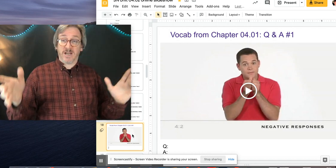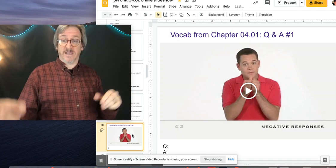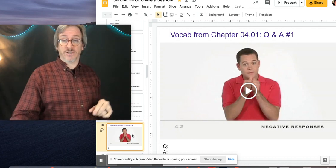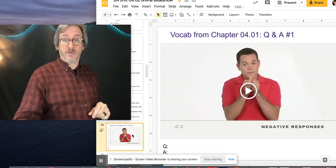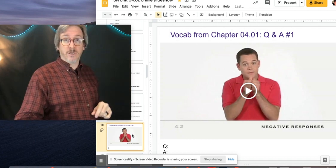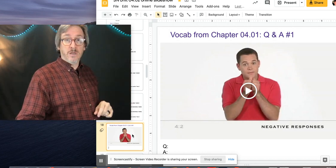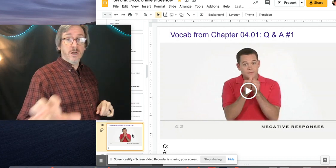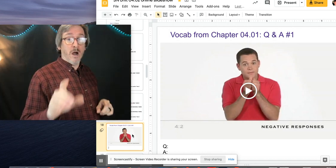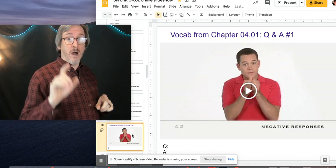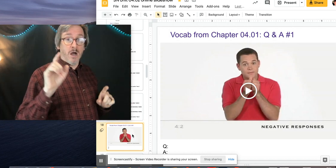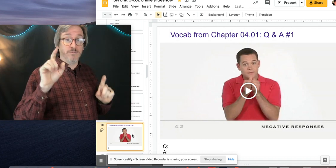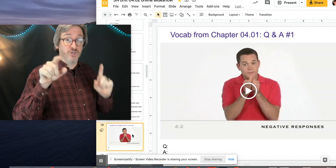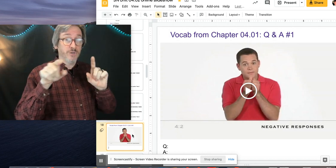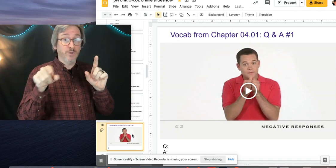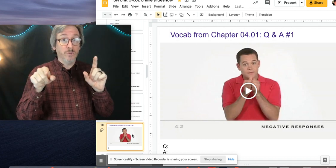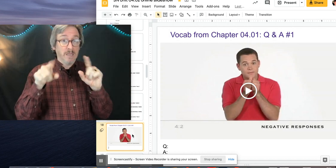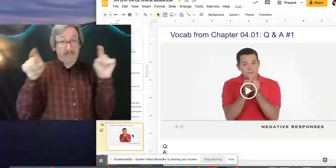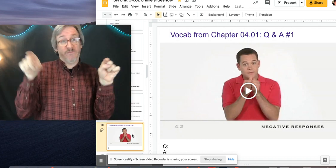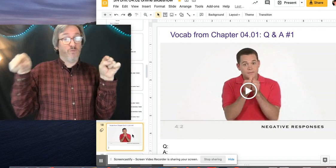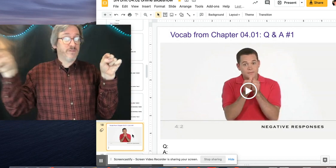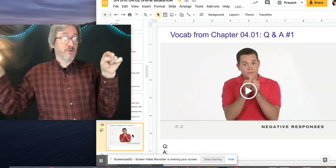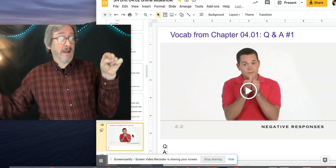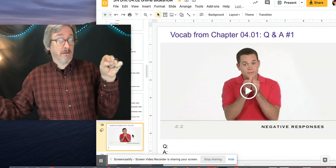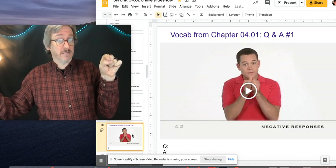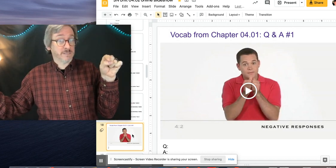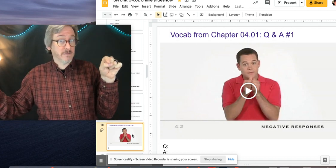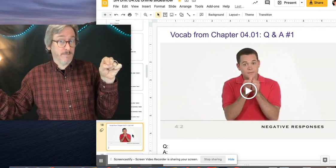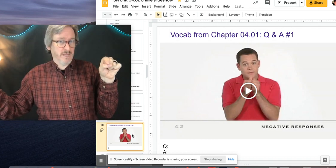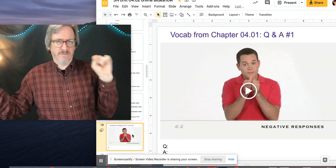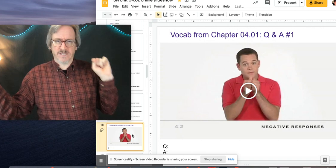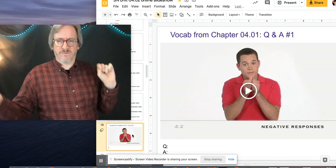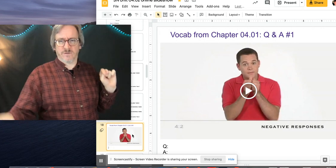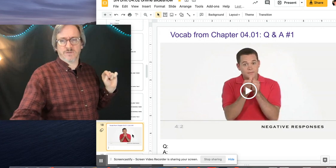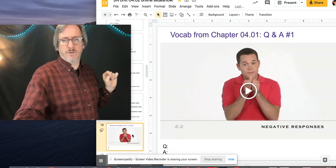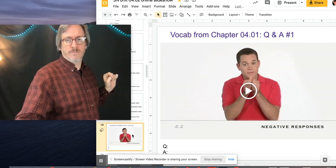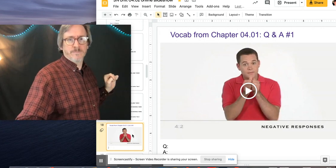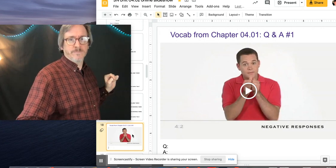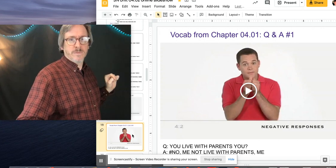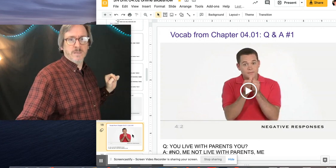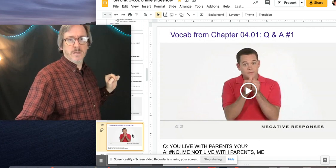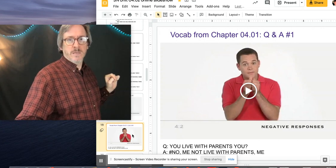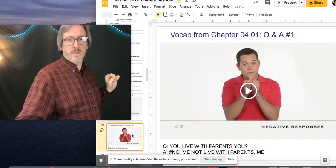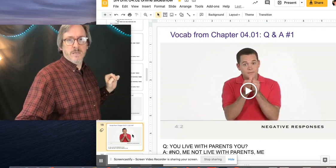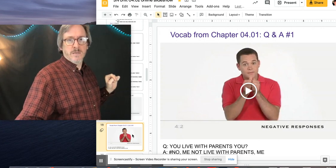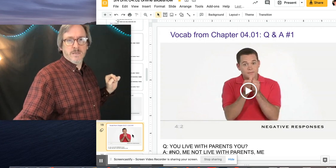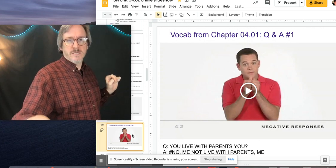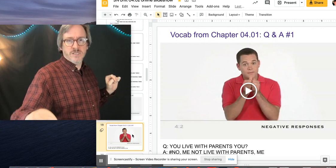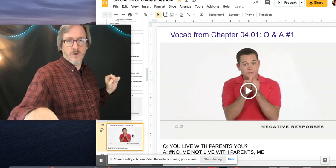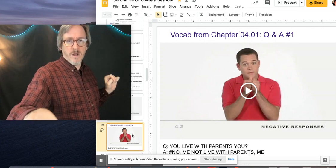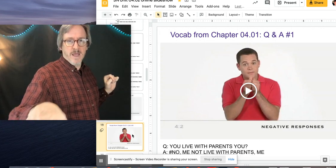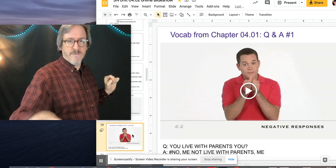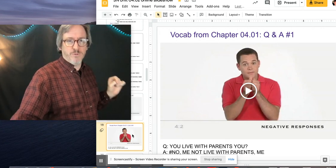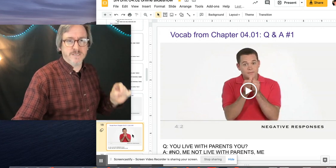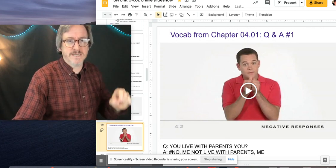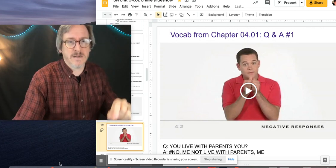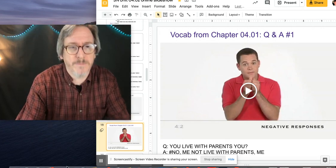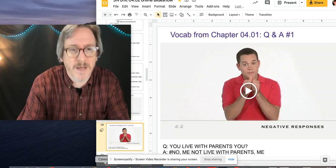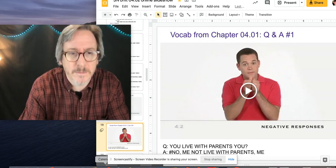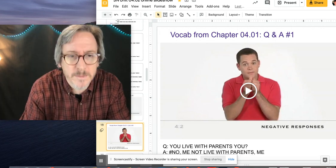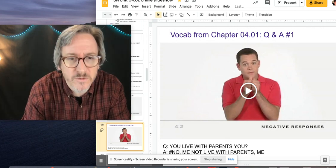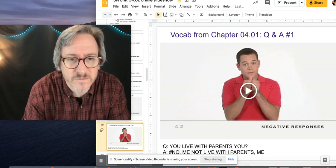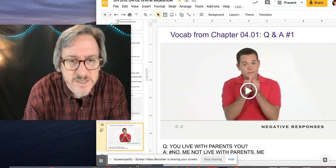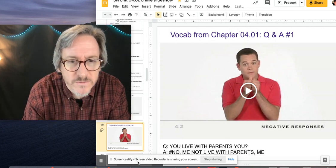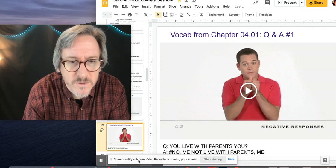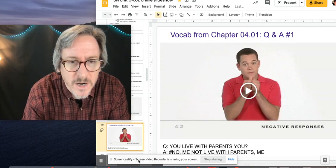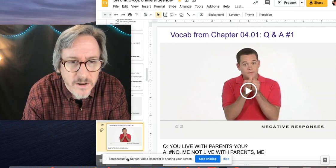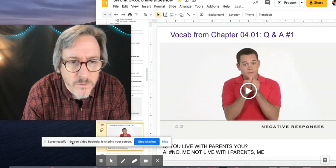question and answer. Do you live with your parents? I believe is the first one. So I've put down at the bottom,